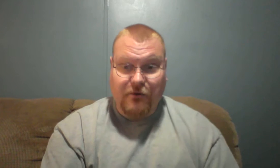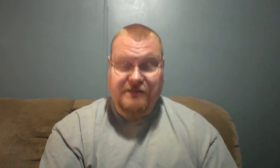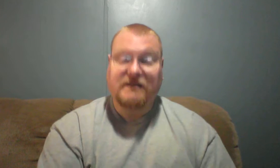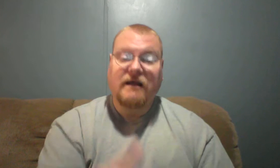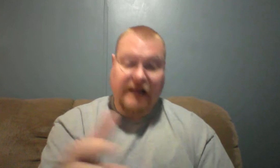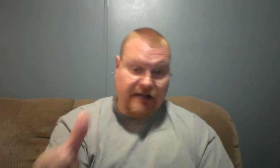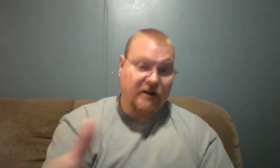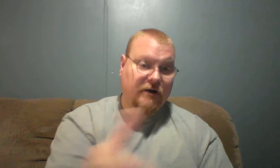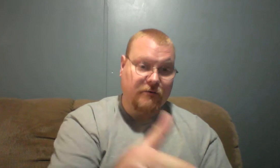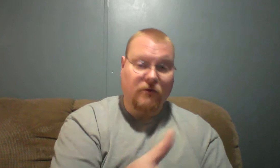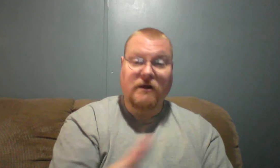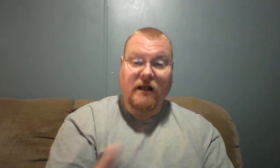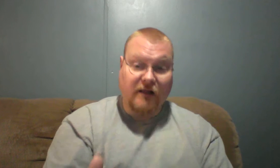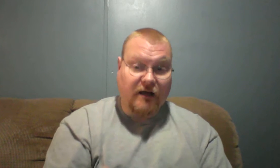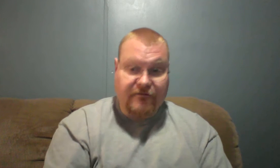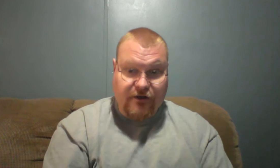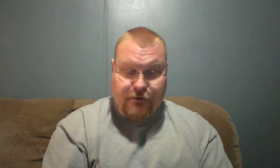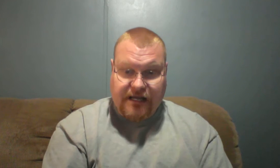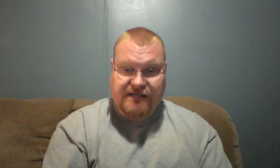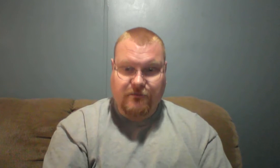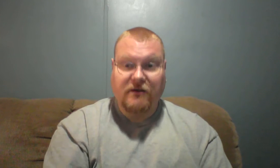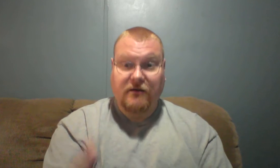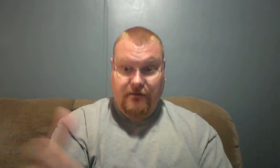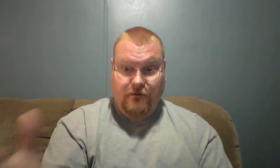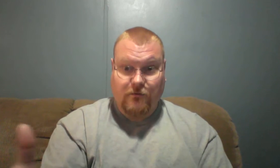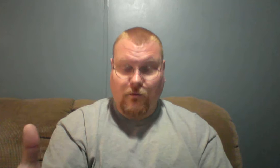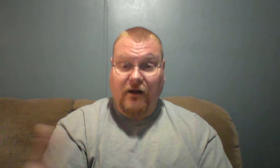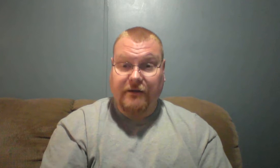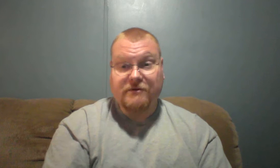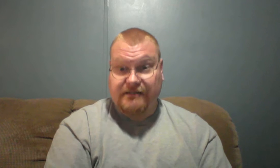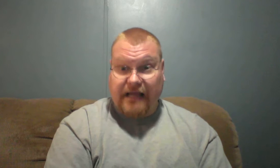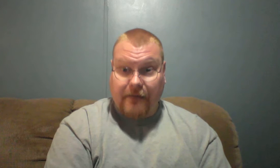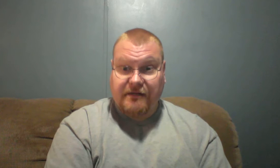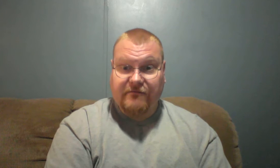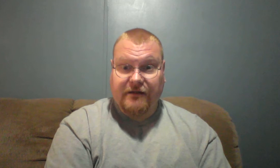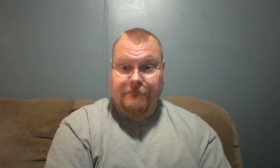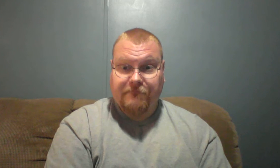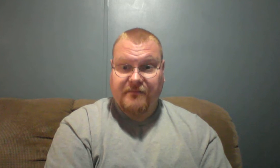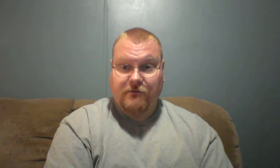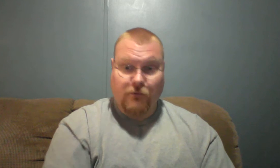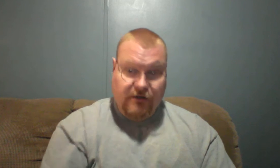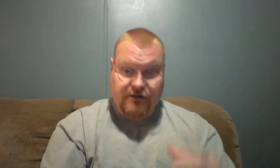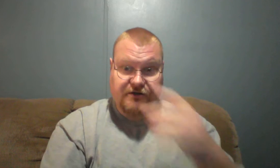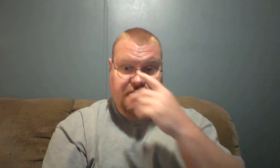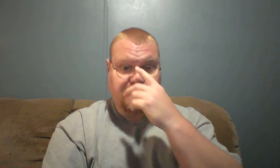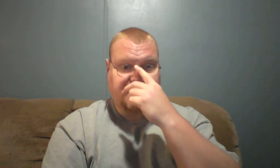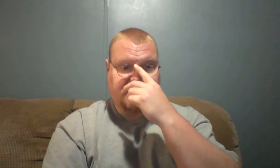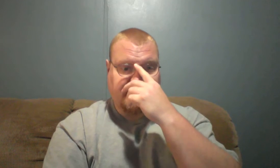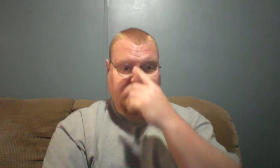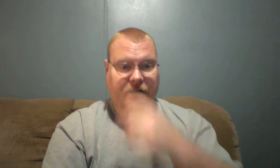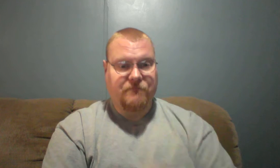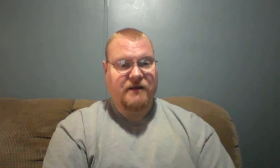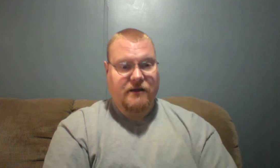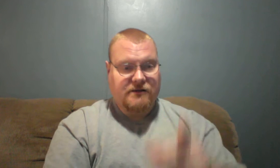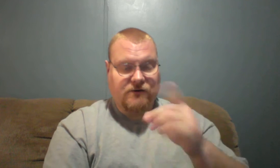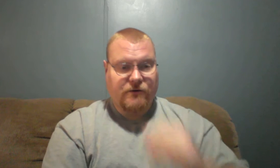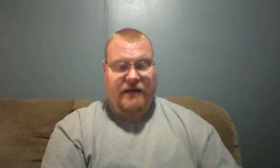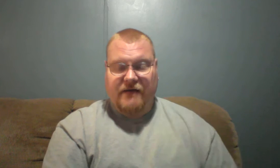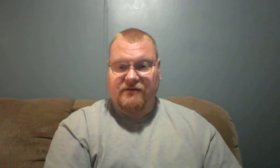prison. And, you know, he wrote a lot of the new Testament while he was in captivity, wrote it to the churches and send it out. So here we have in the